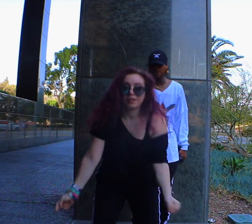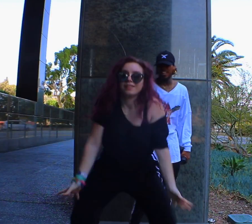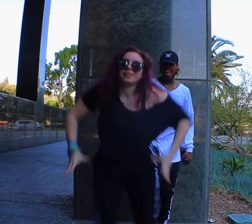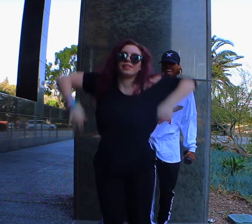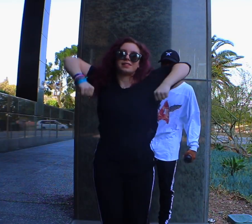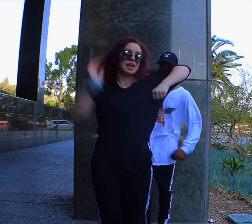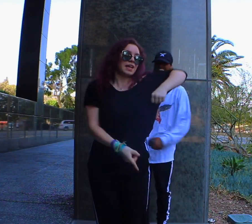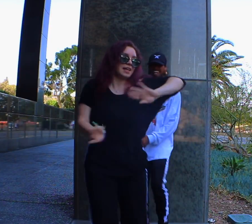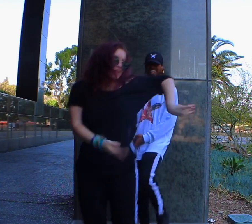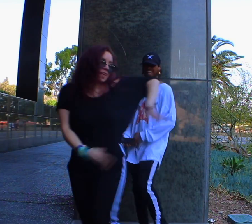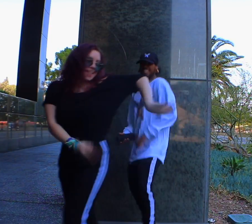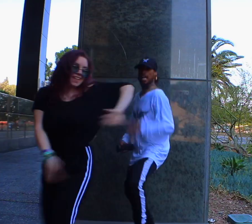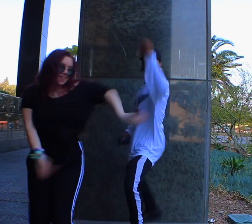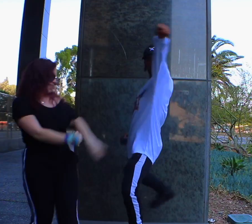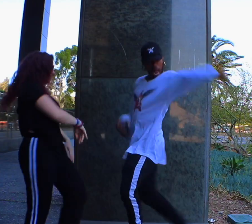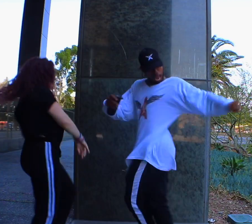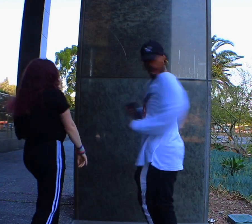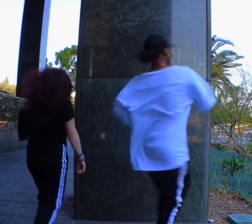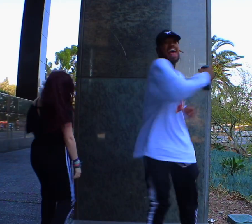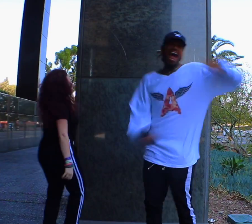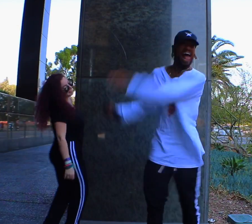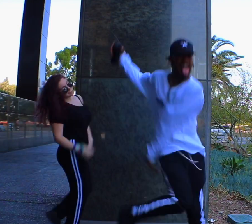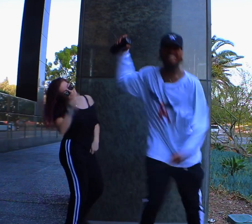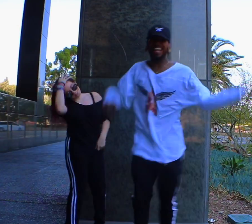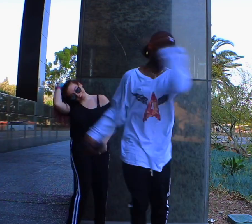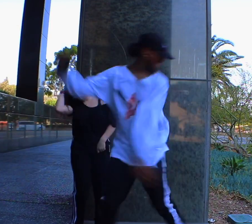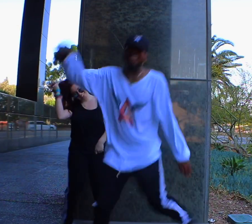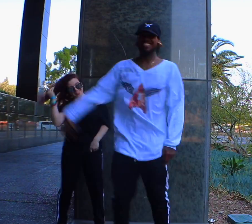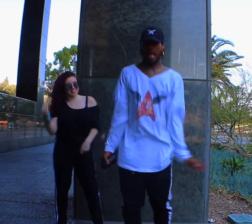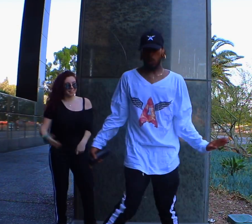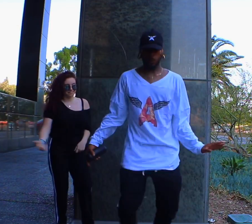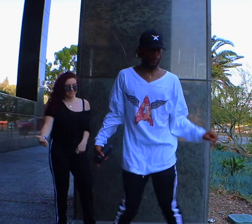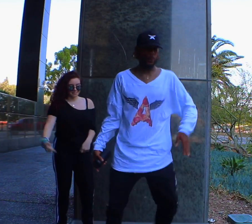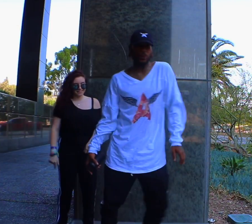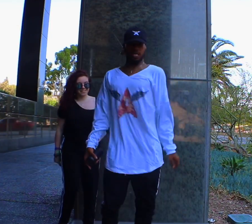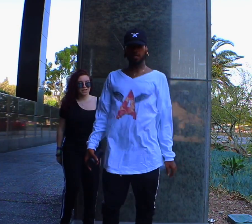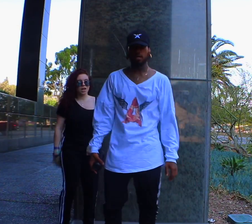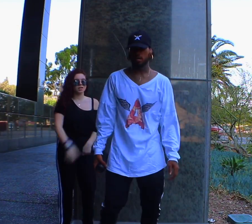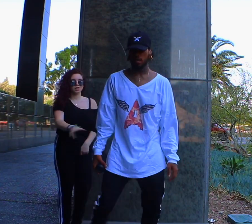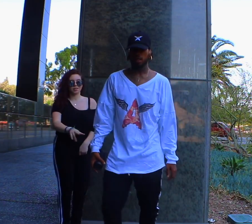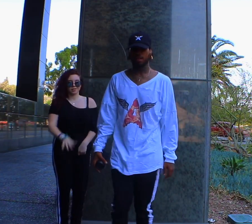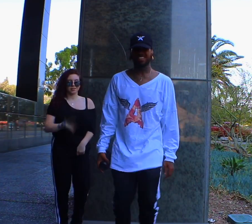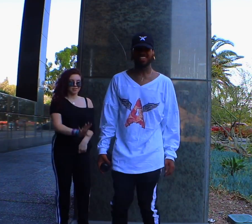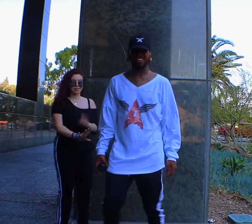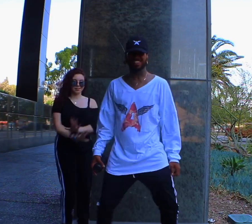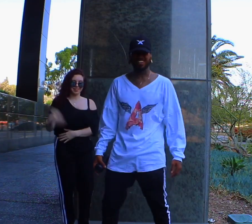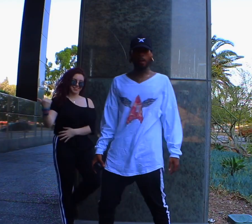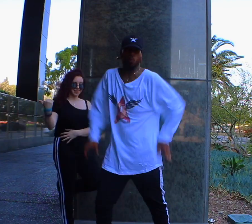put it to the side, ayy Look at my wrist, ayy, don't neglect, ayy This my section, ayy, you ain't on the list, ayy You